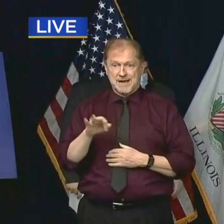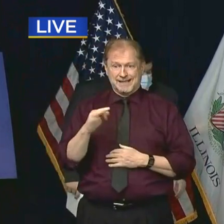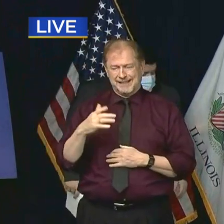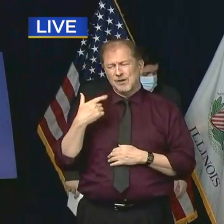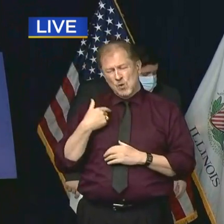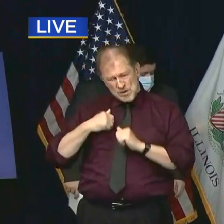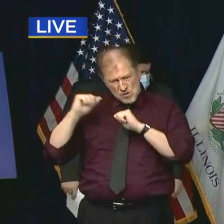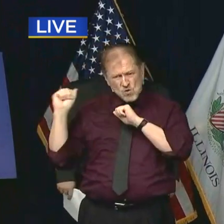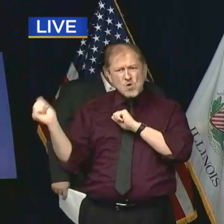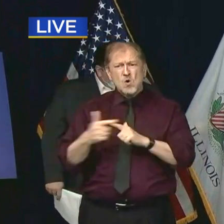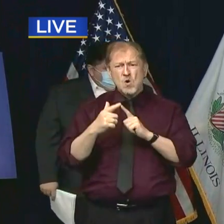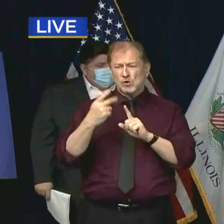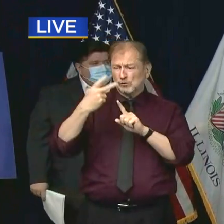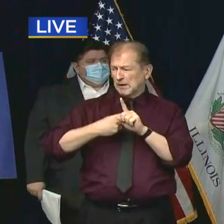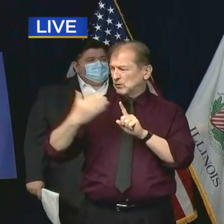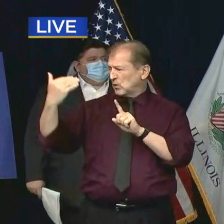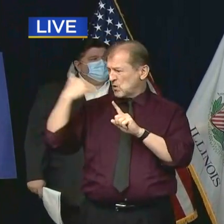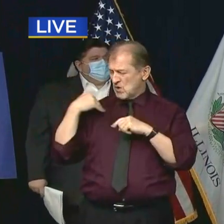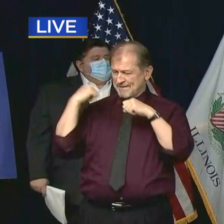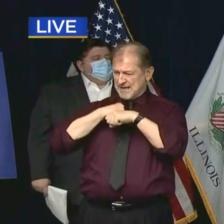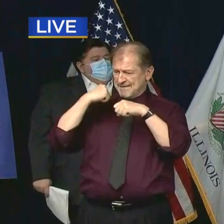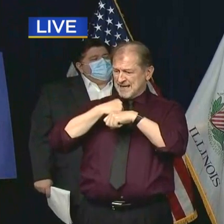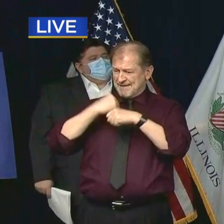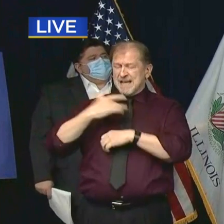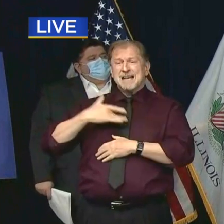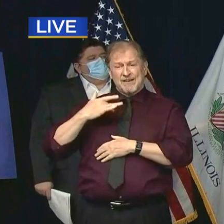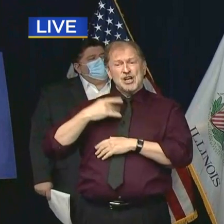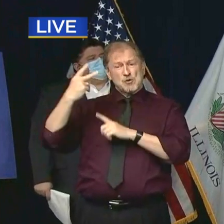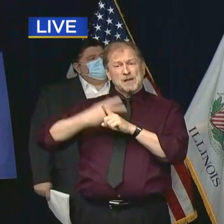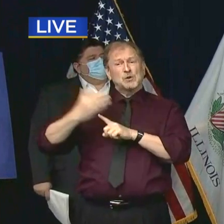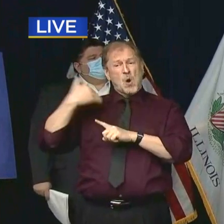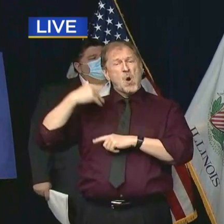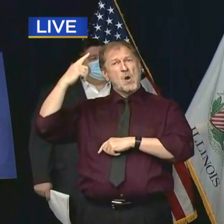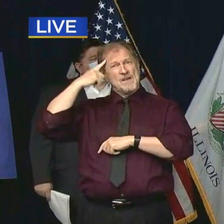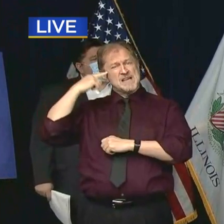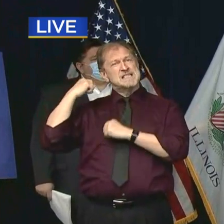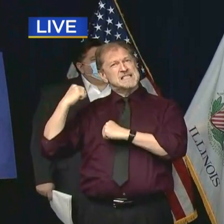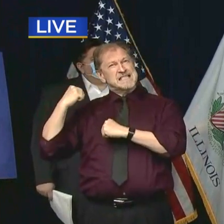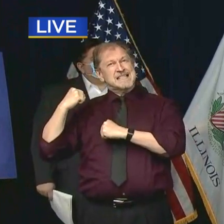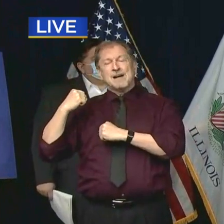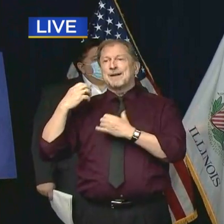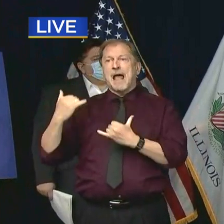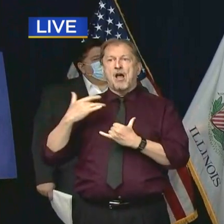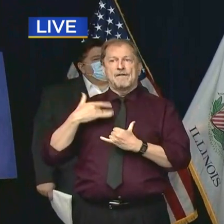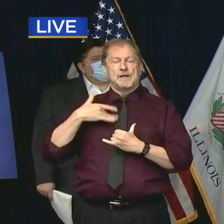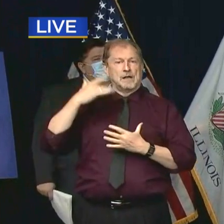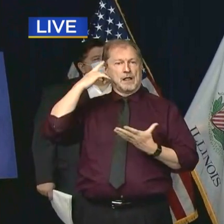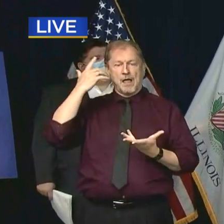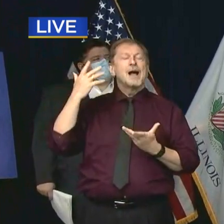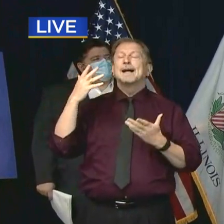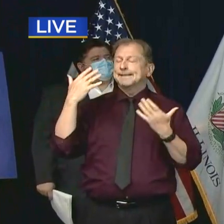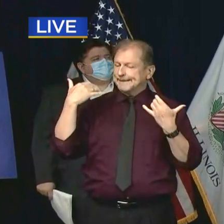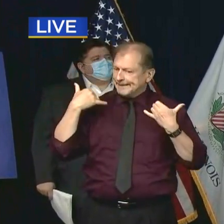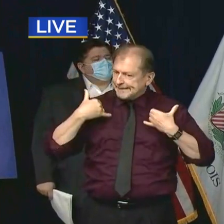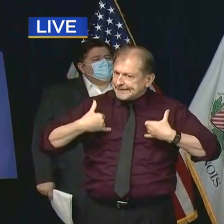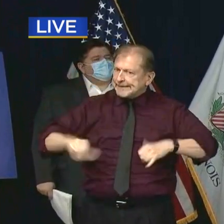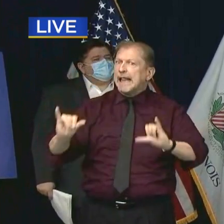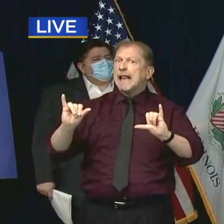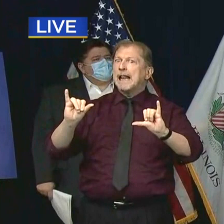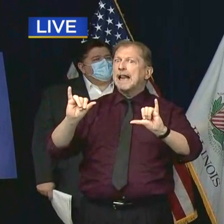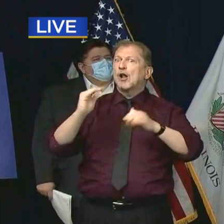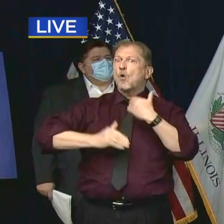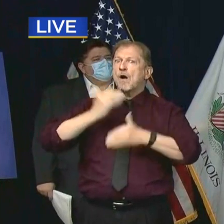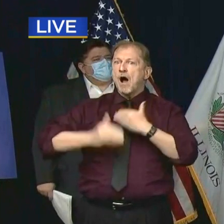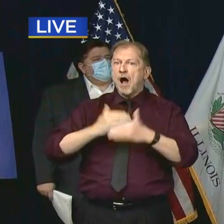fighting just two months ago. It's the same exact virus that disproportionately kills older individuals that targets